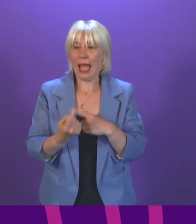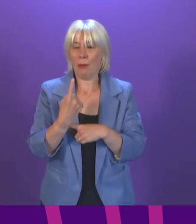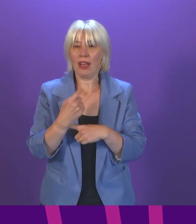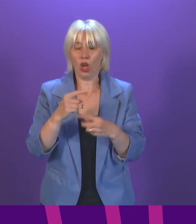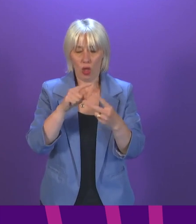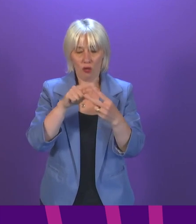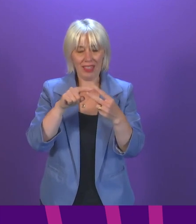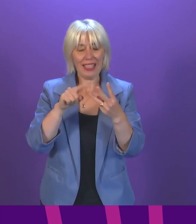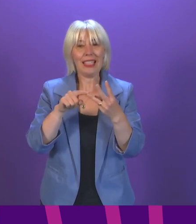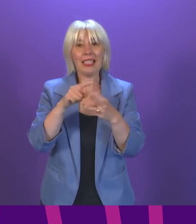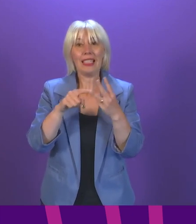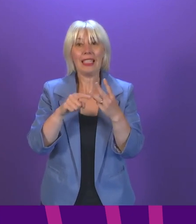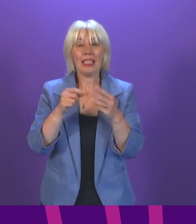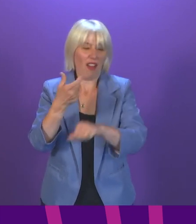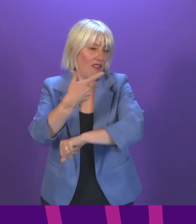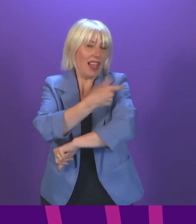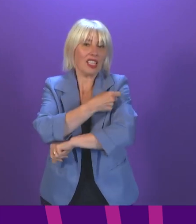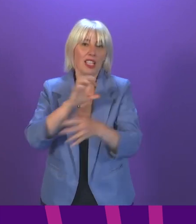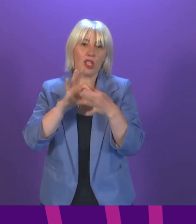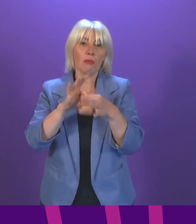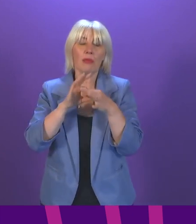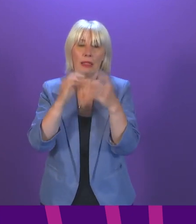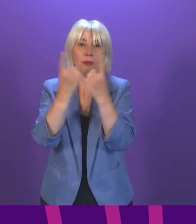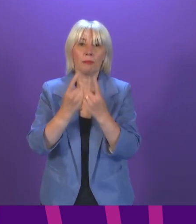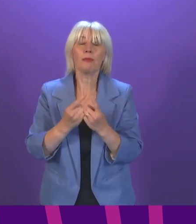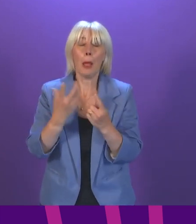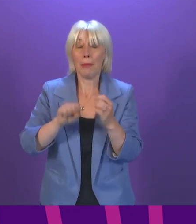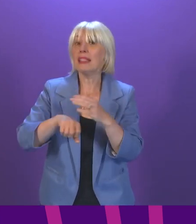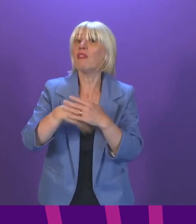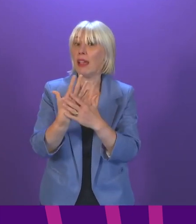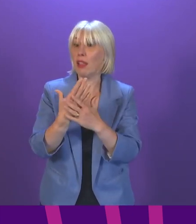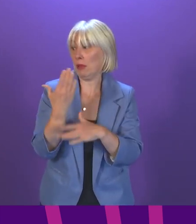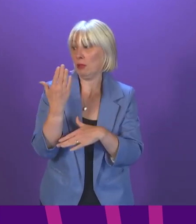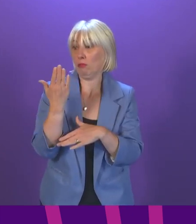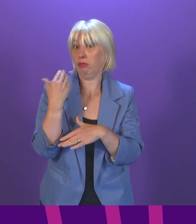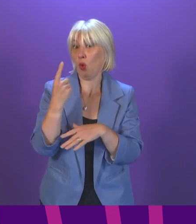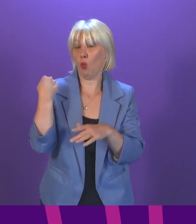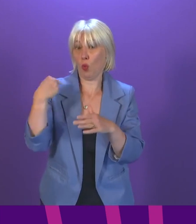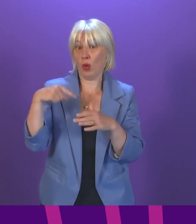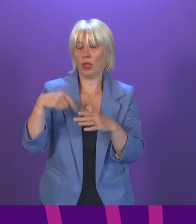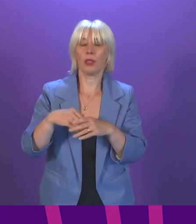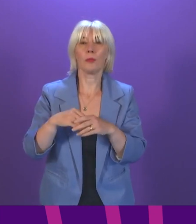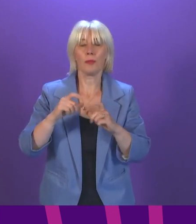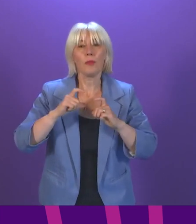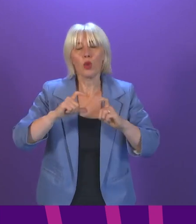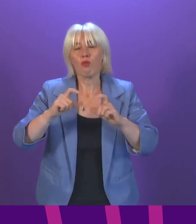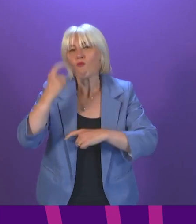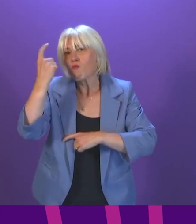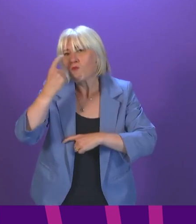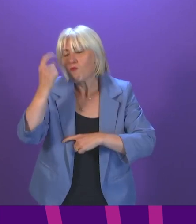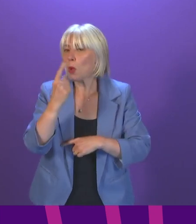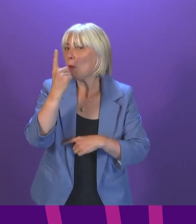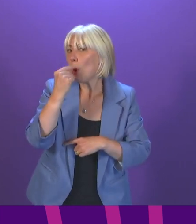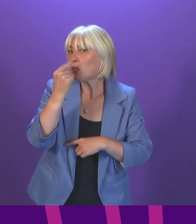specific vaccination related matters on which there has been significant development in the past week, namely ongoing consideration of